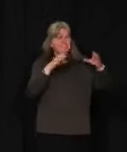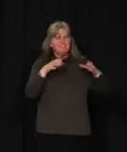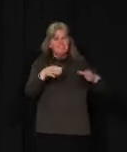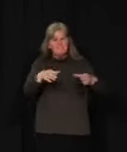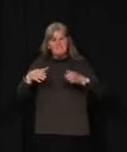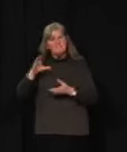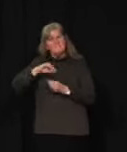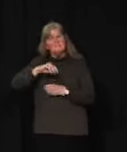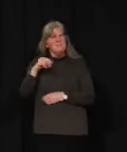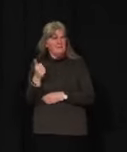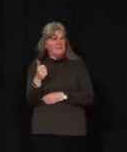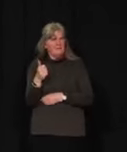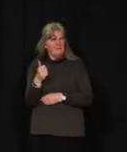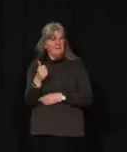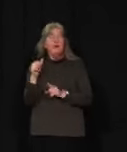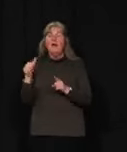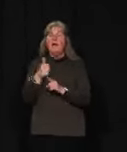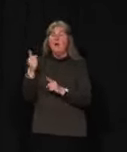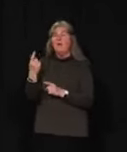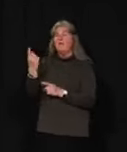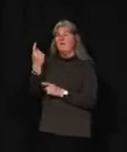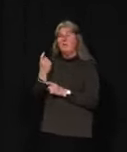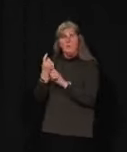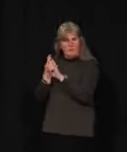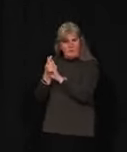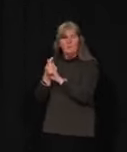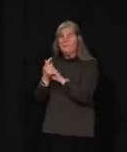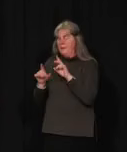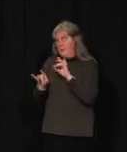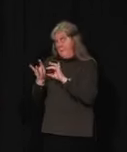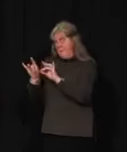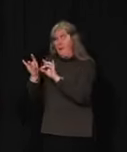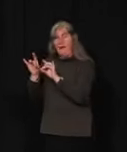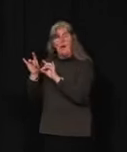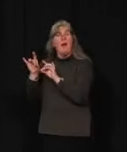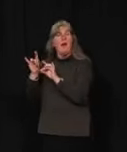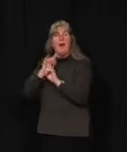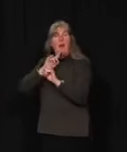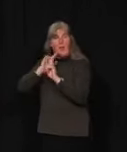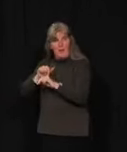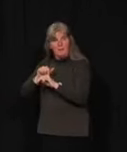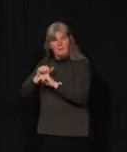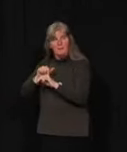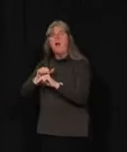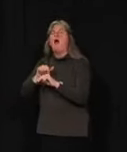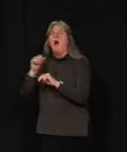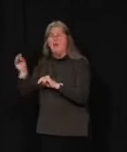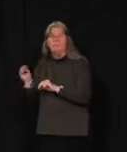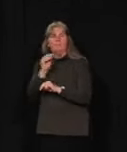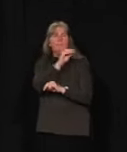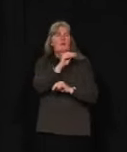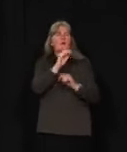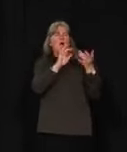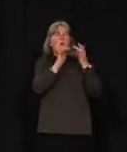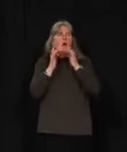other questions we have committed to finding answers for them and posting the answers online, probably not until next week, but we will do